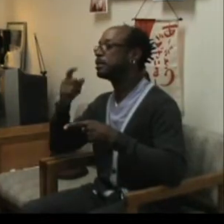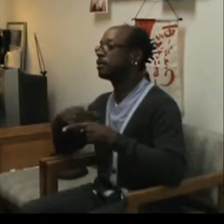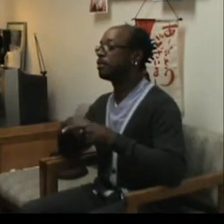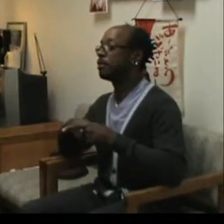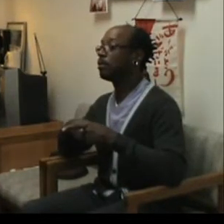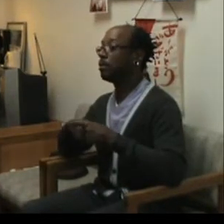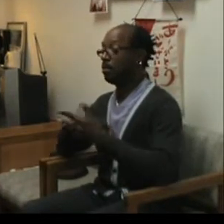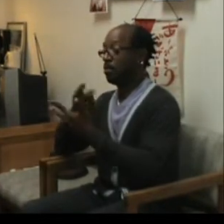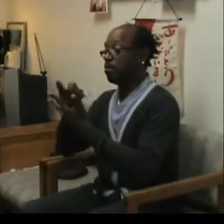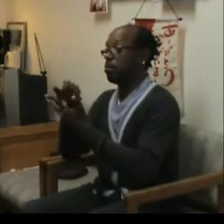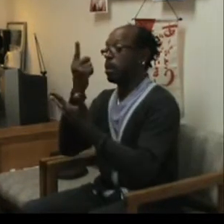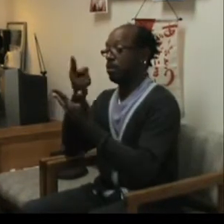things. Stress.